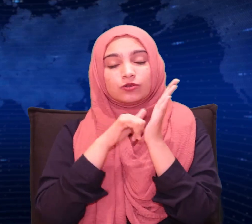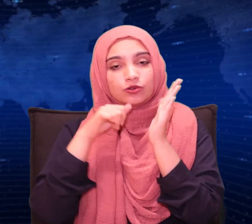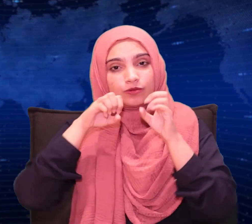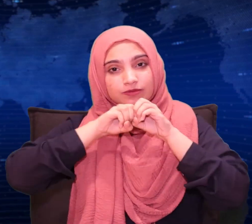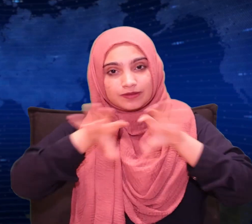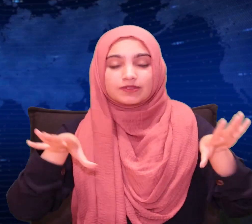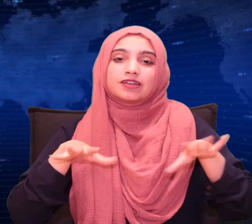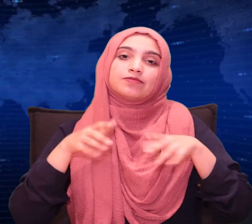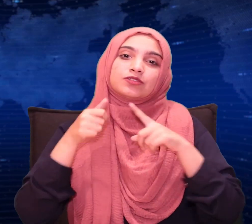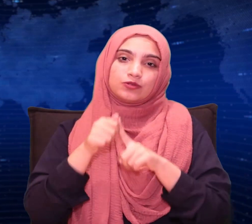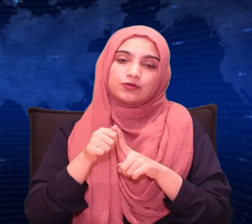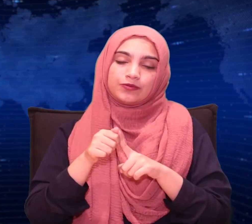share, and subscribe.